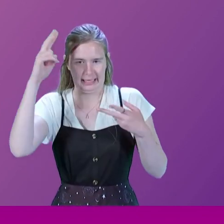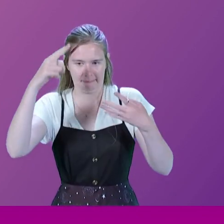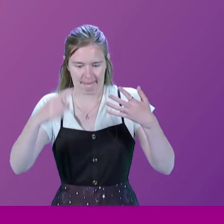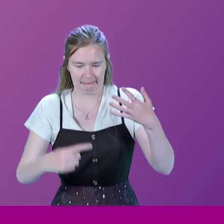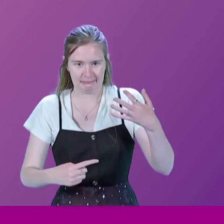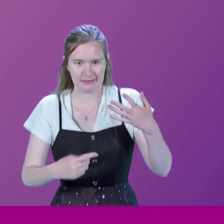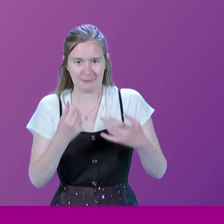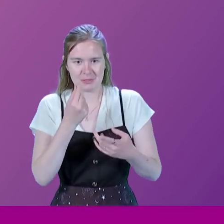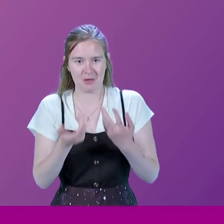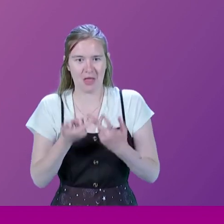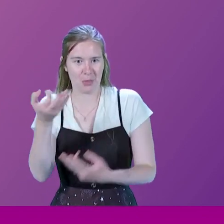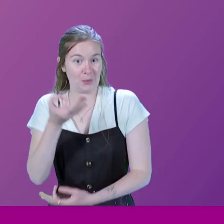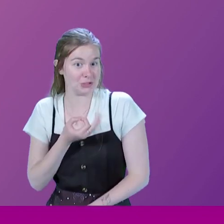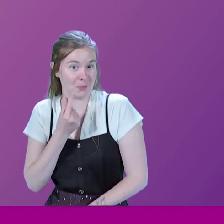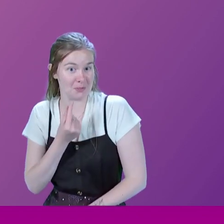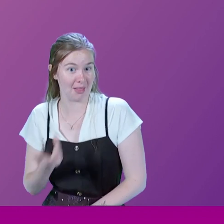opportunity to have another question. What do you think?